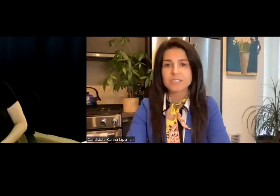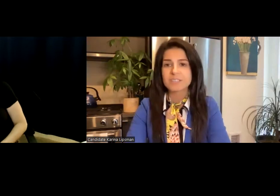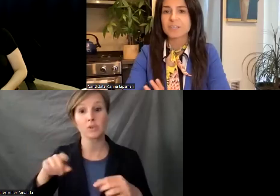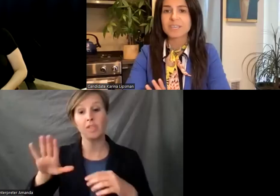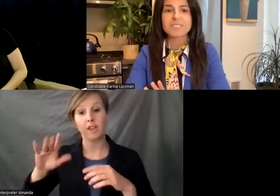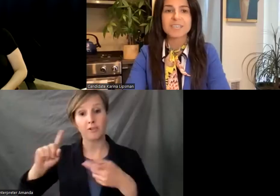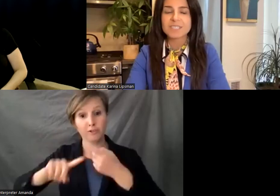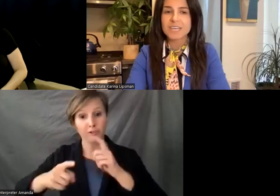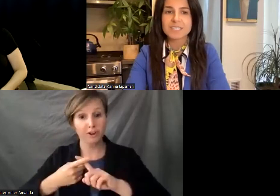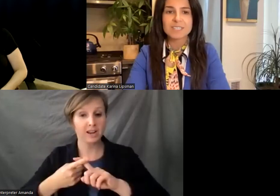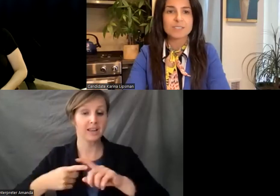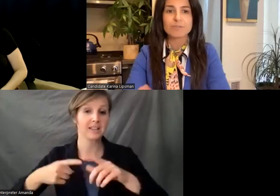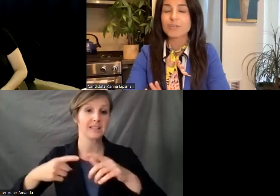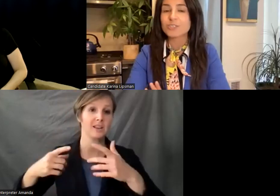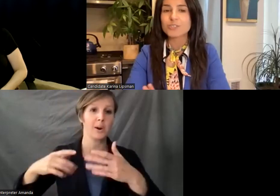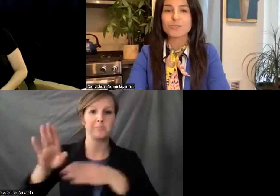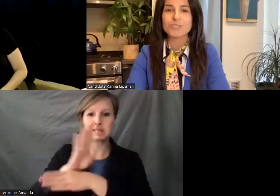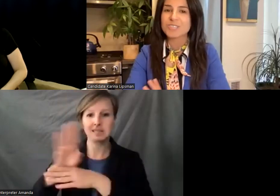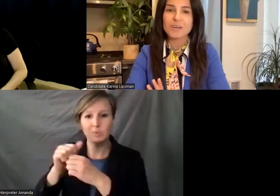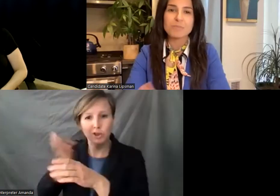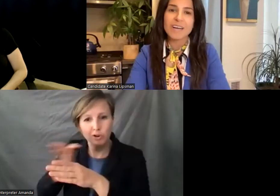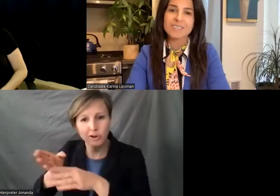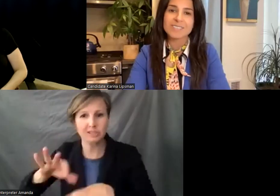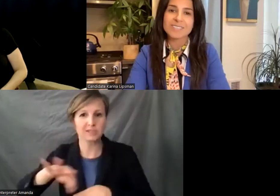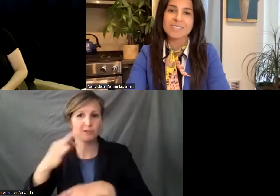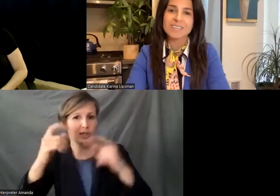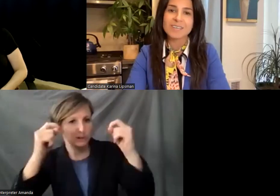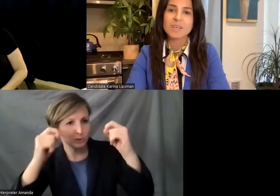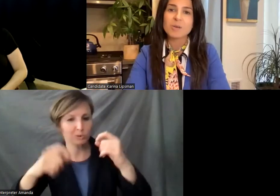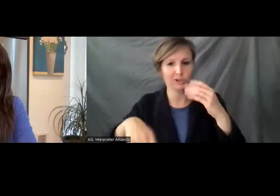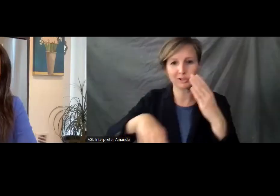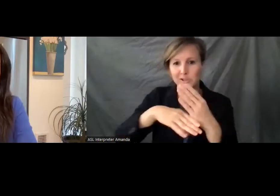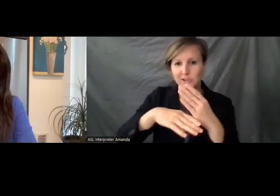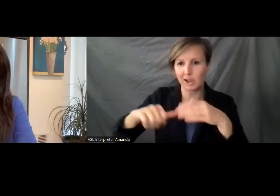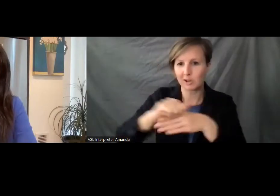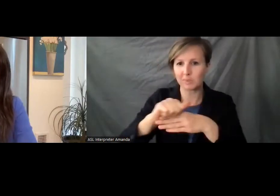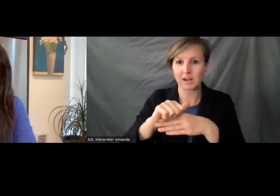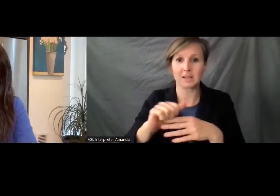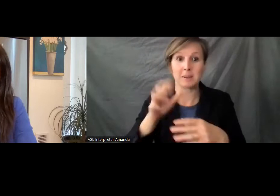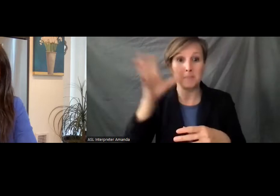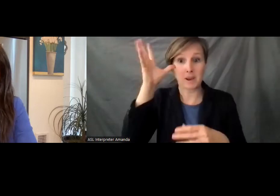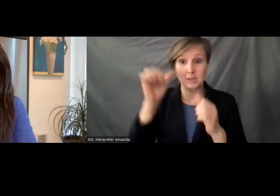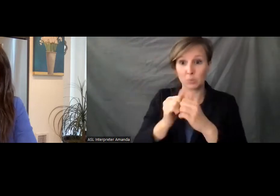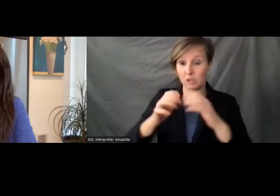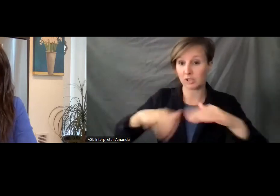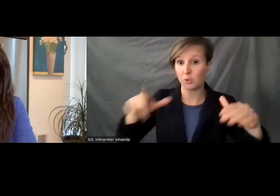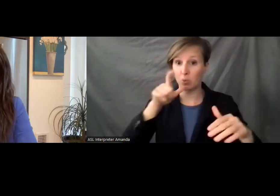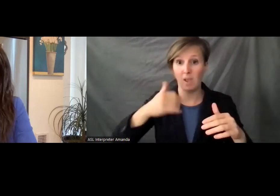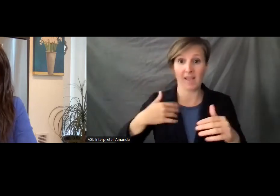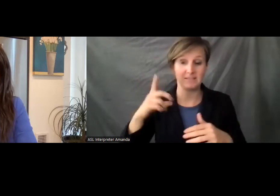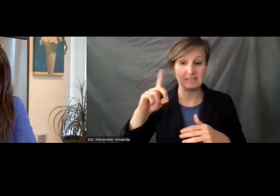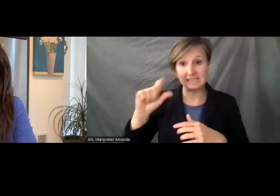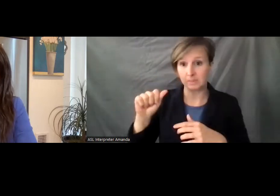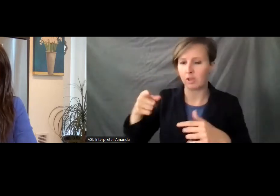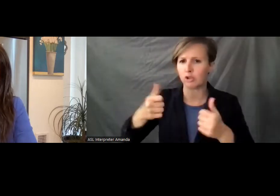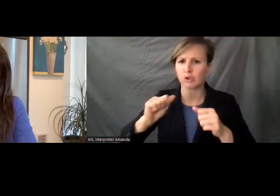kids dance lessons, French tutors, soccer practices, parents with children who have disabilities are trying to find